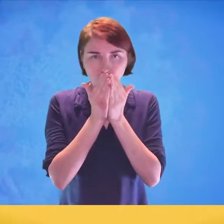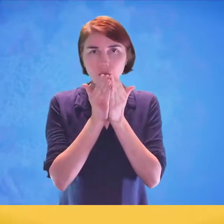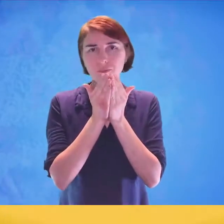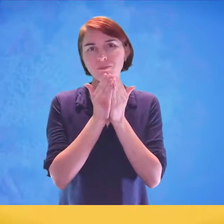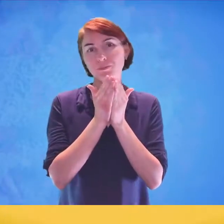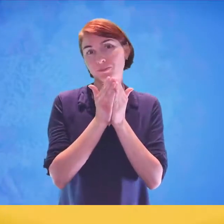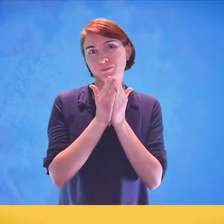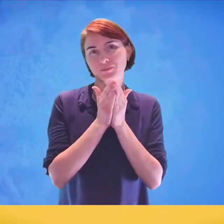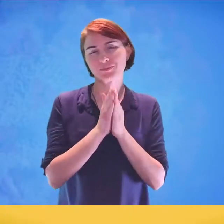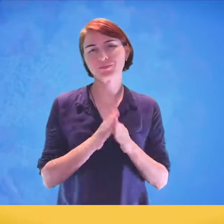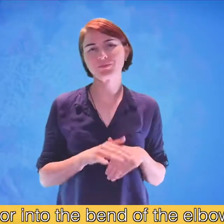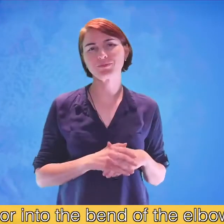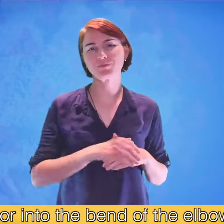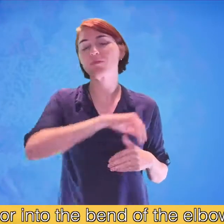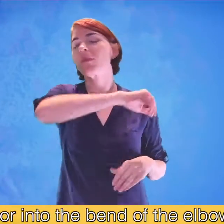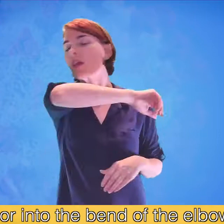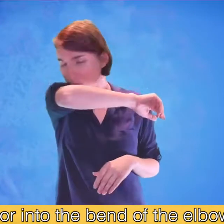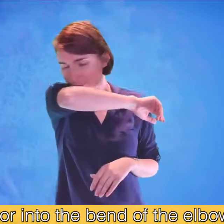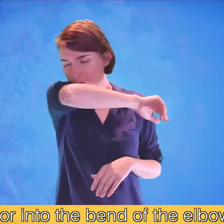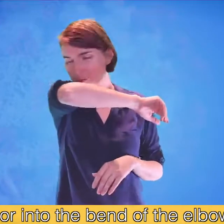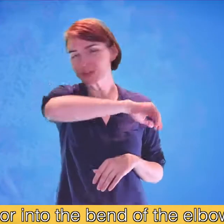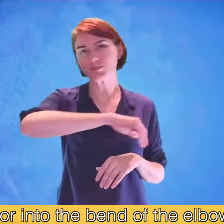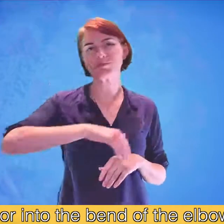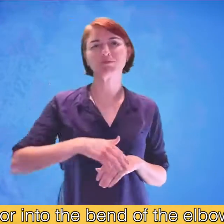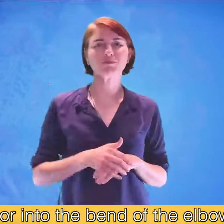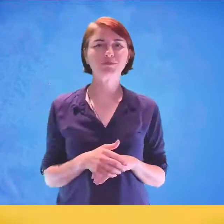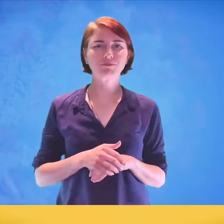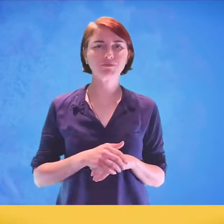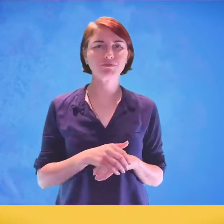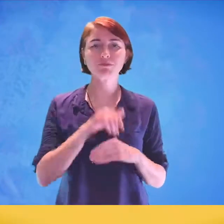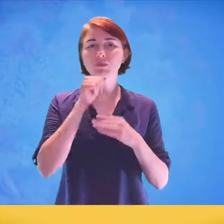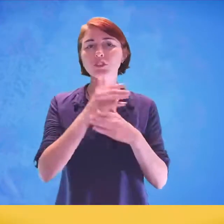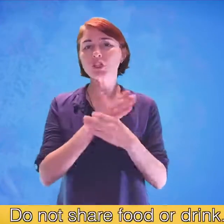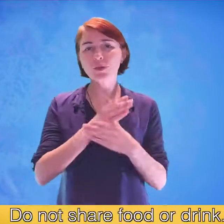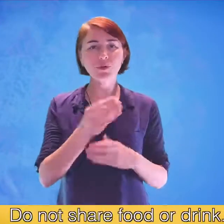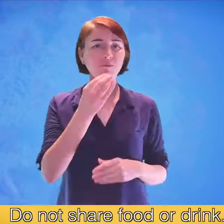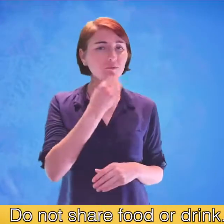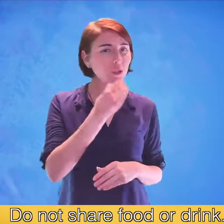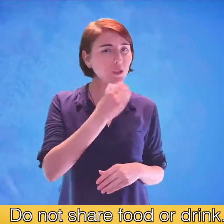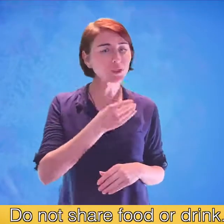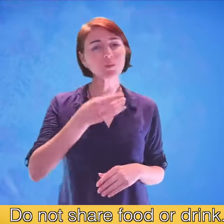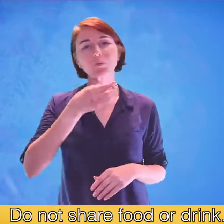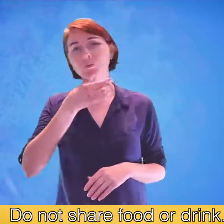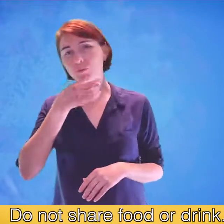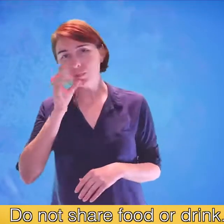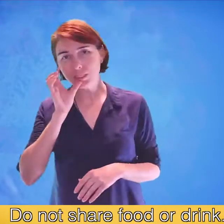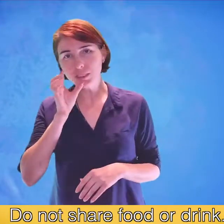or into the bend of the elbow. elbow. do not share food or drinks.